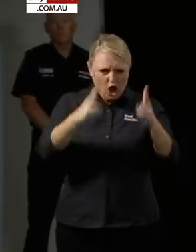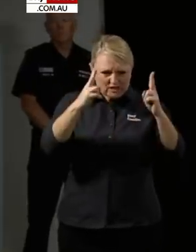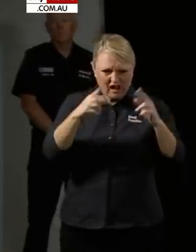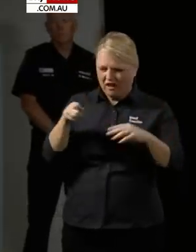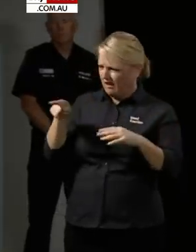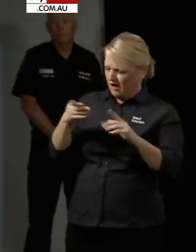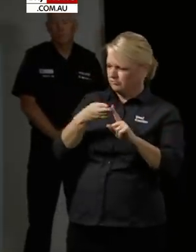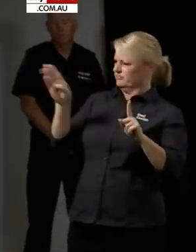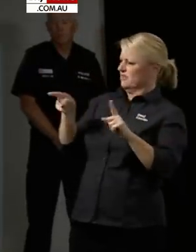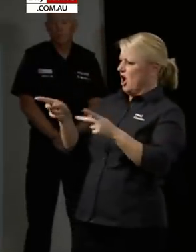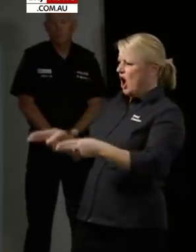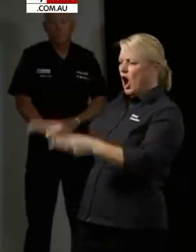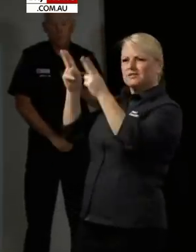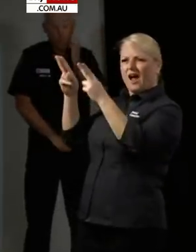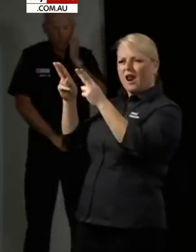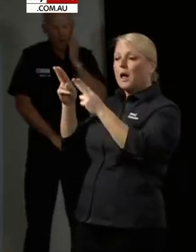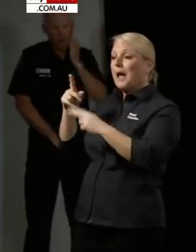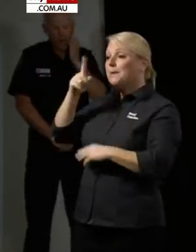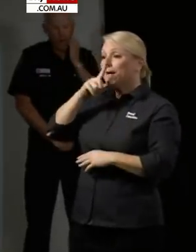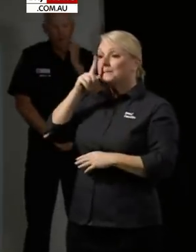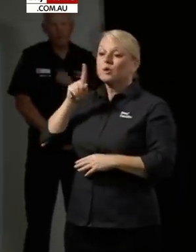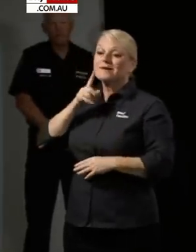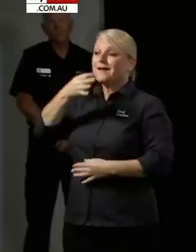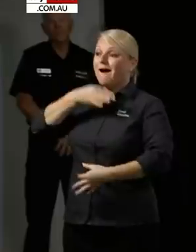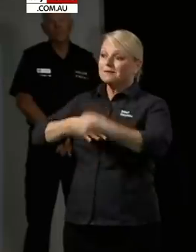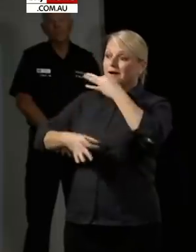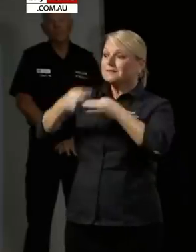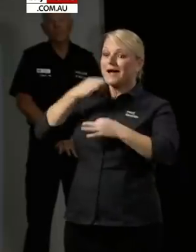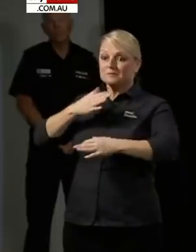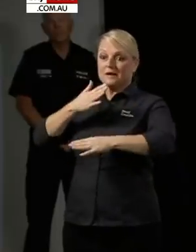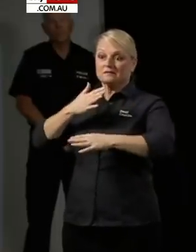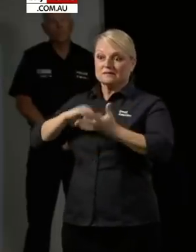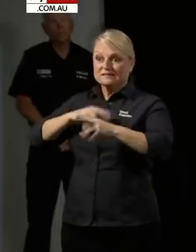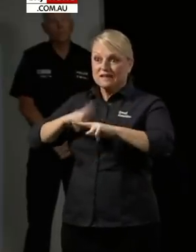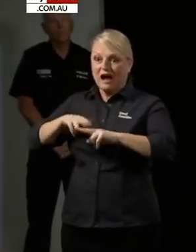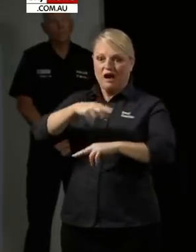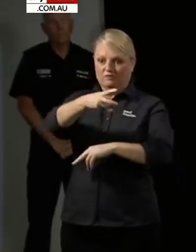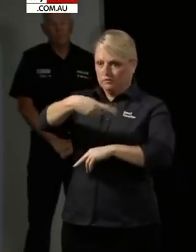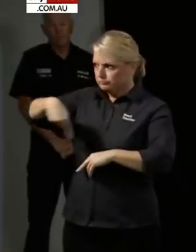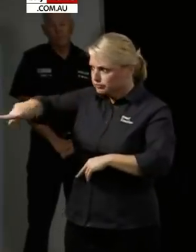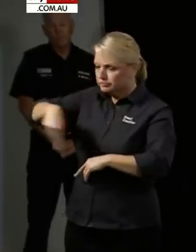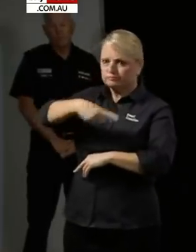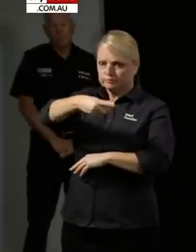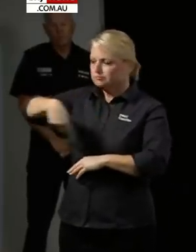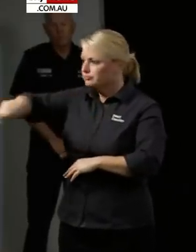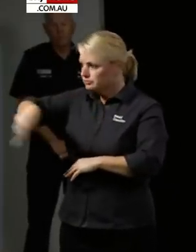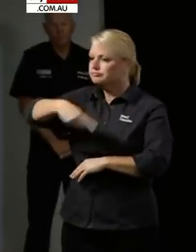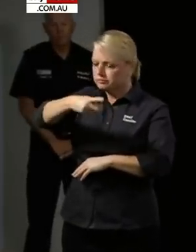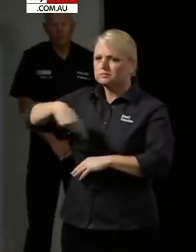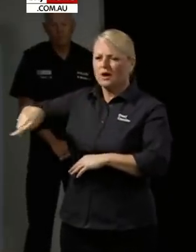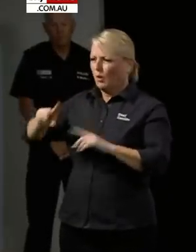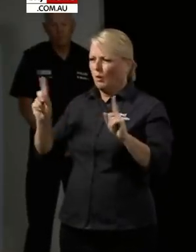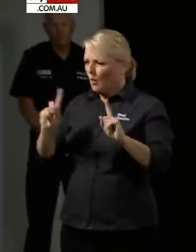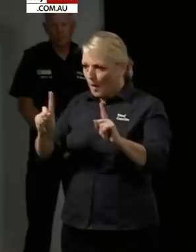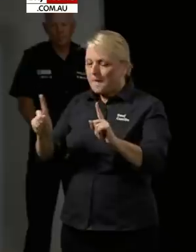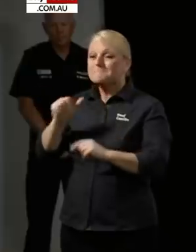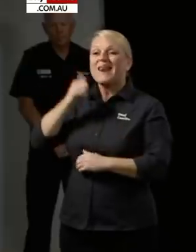afterwards did we have staff working across and should we have done that. Well what happened last night was that we made the link so we had